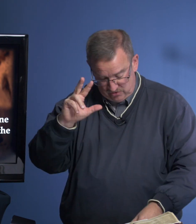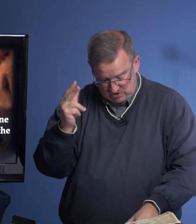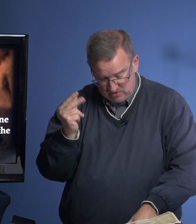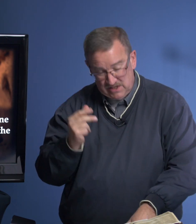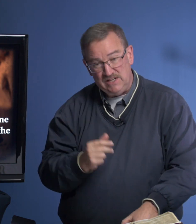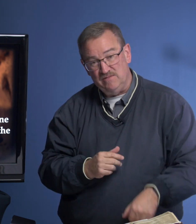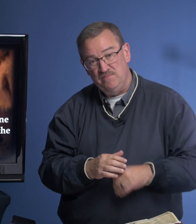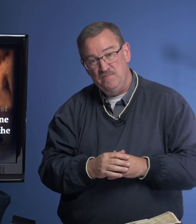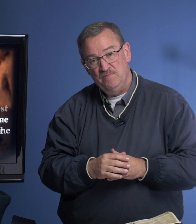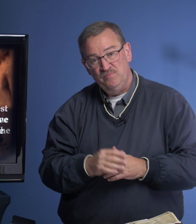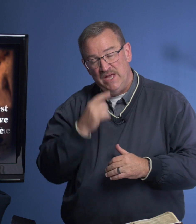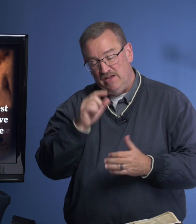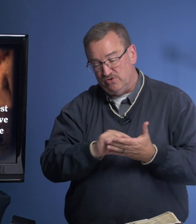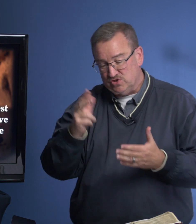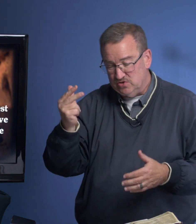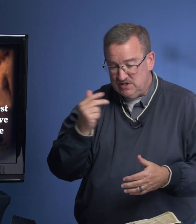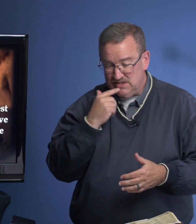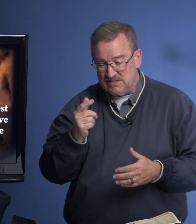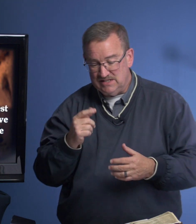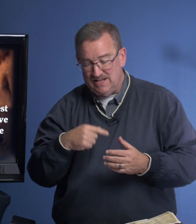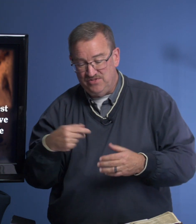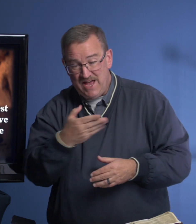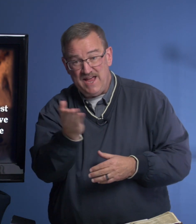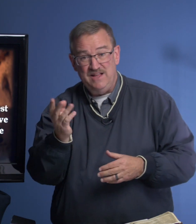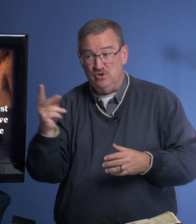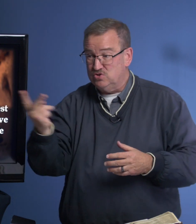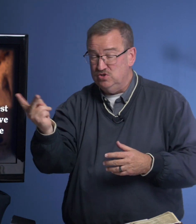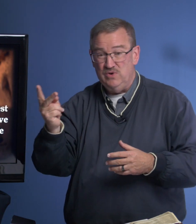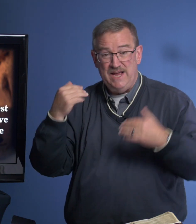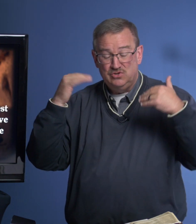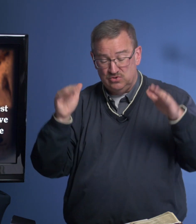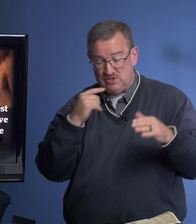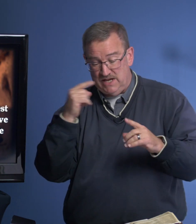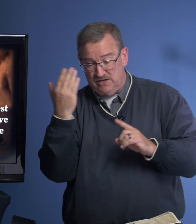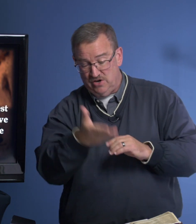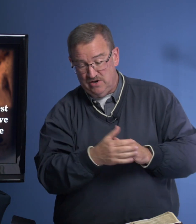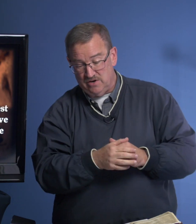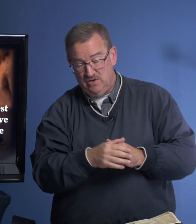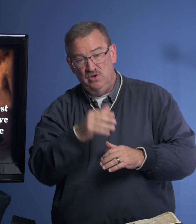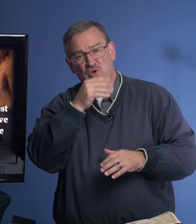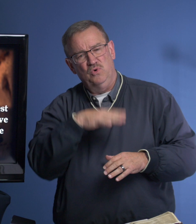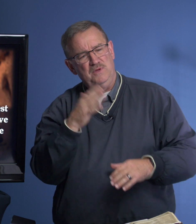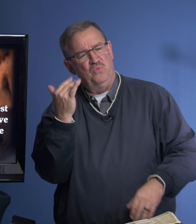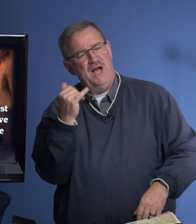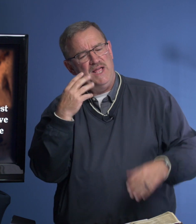verse 13. In verse 13, it says, they, those two angels, said unto her, Woman, why